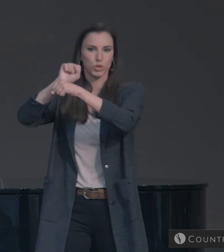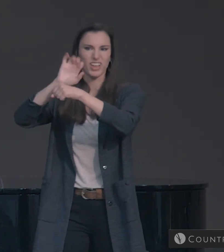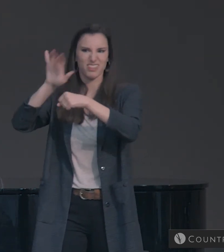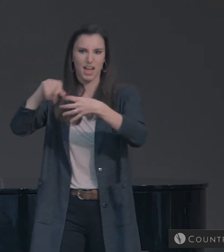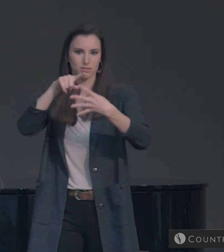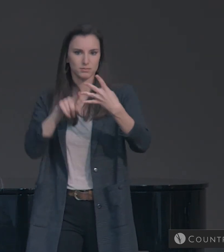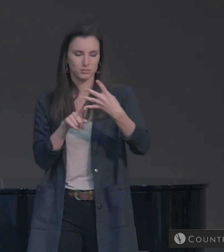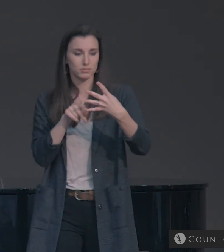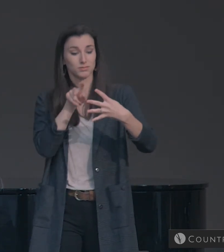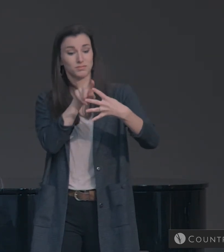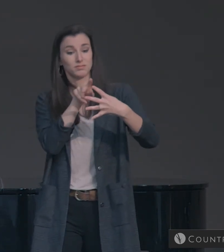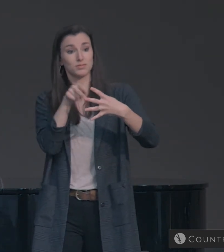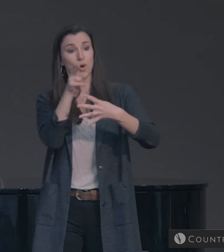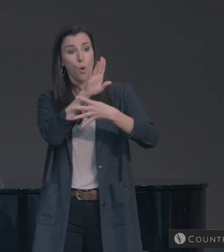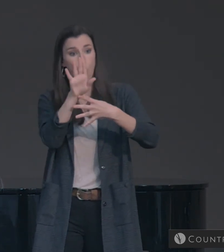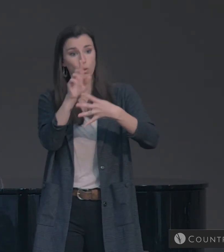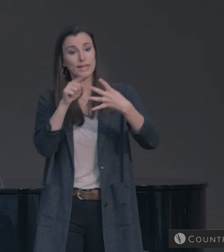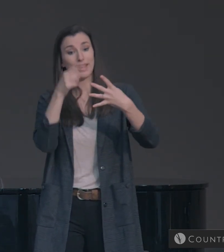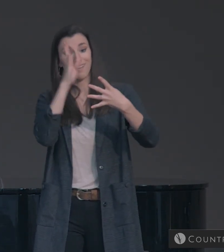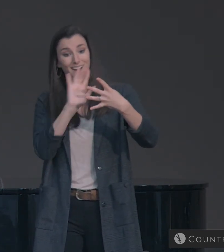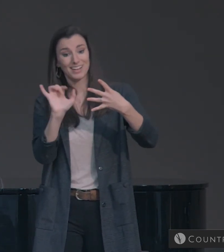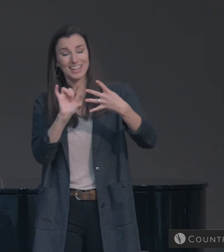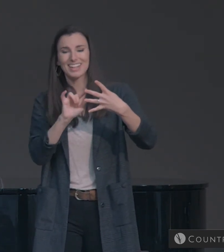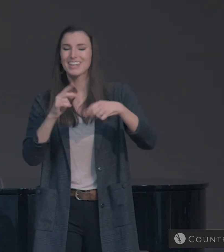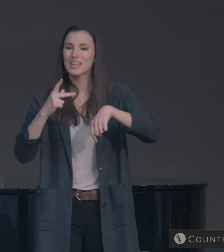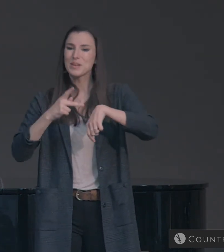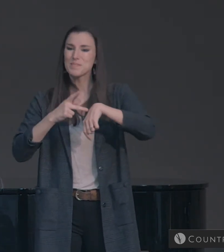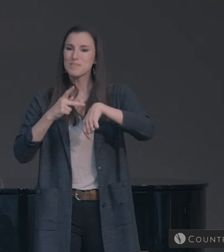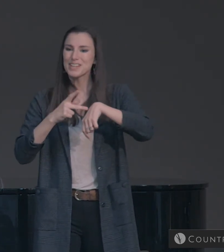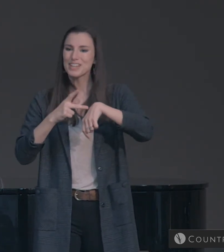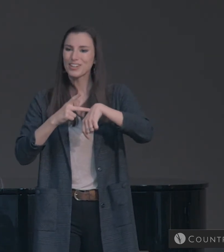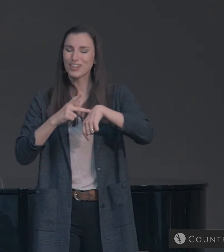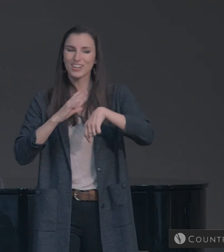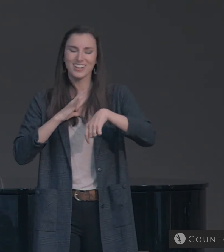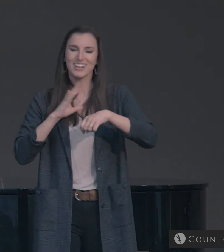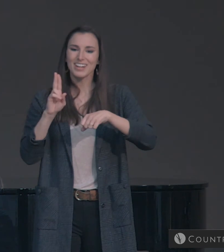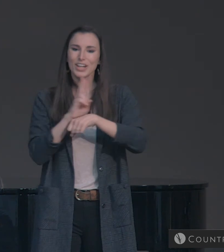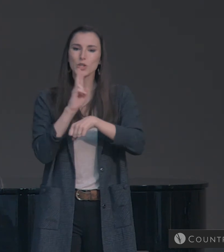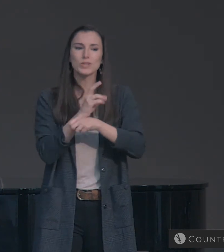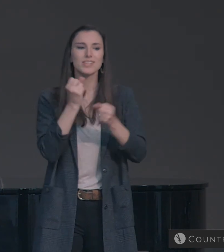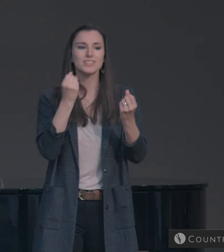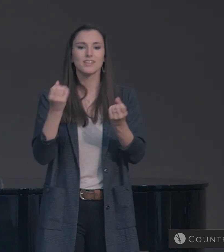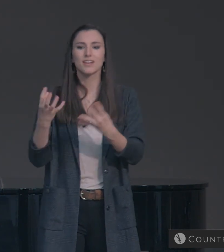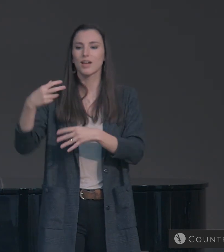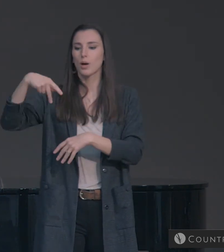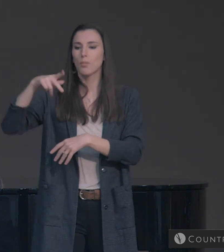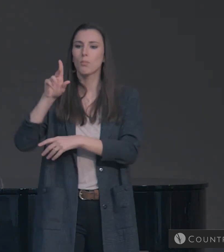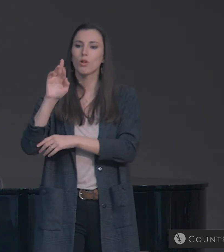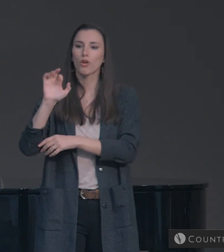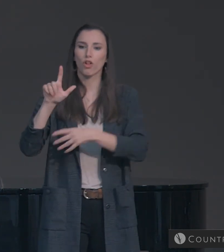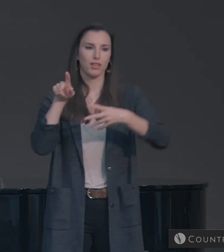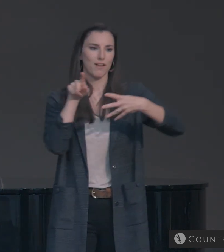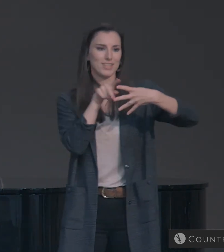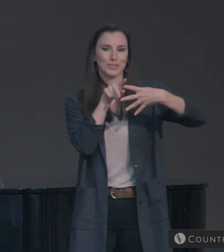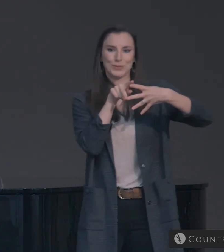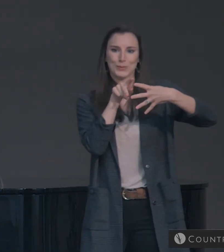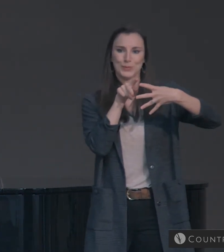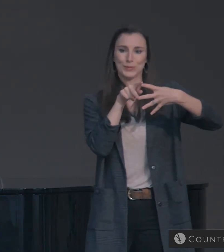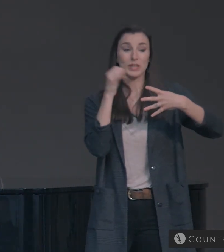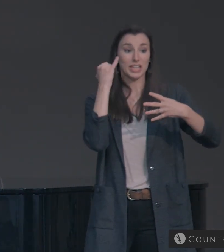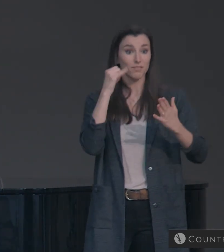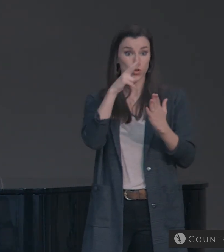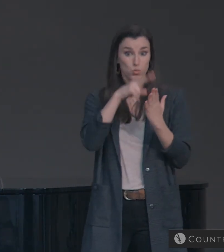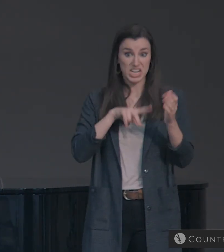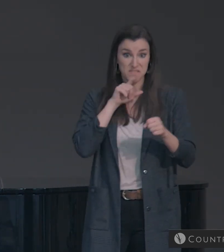and godliness. Peter actually does something great here. He uses the plural form of these words. So if we read them